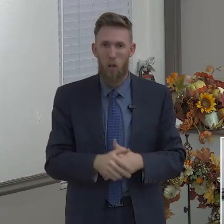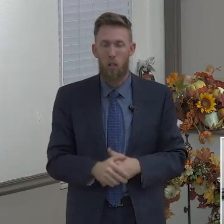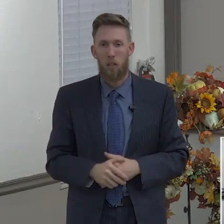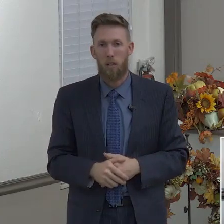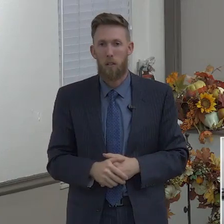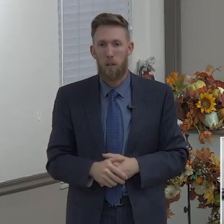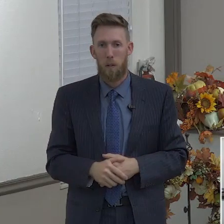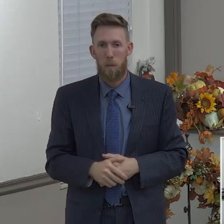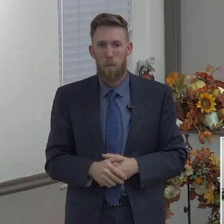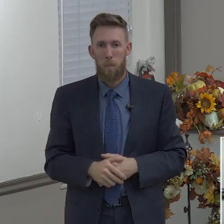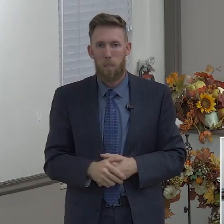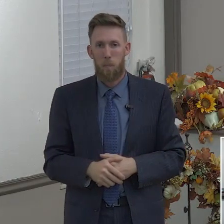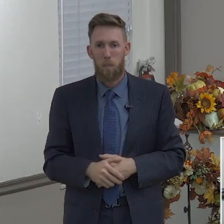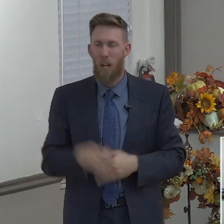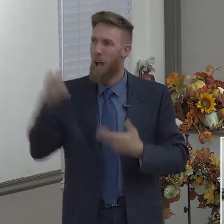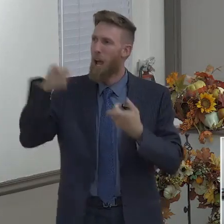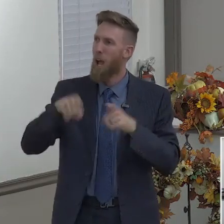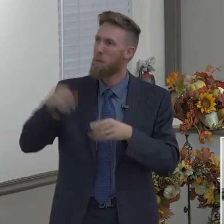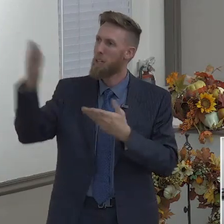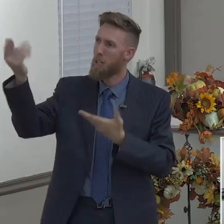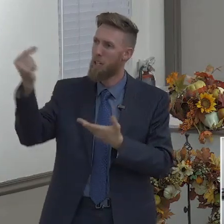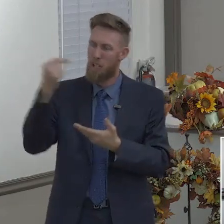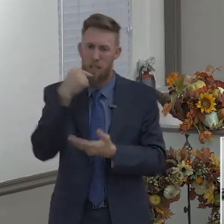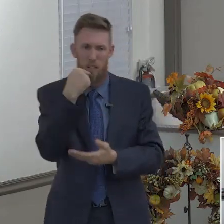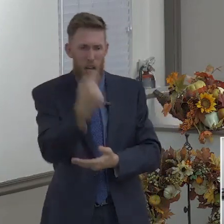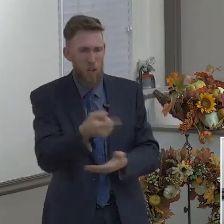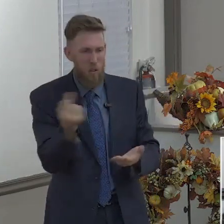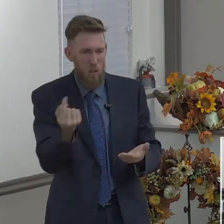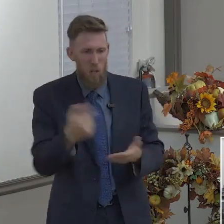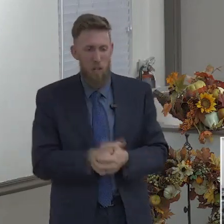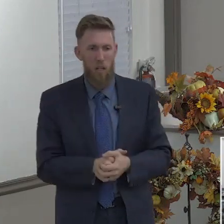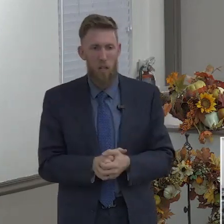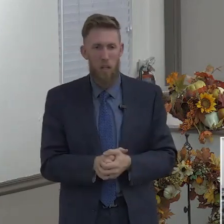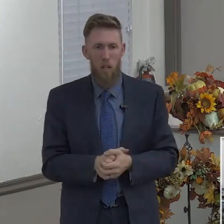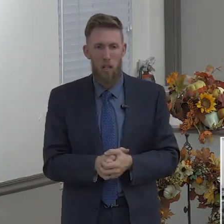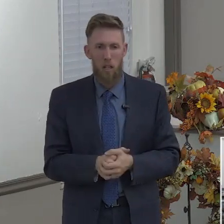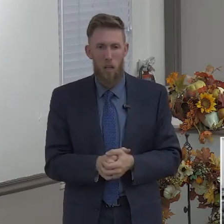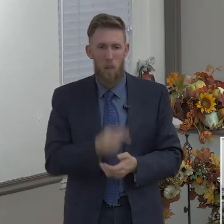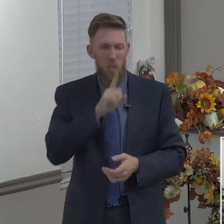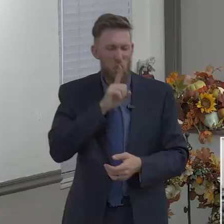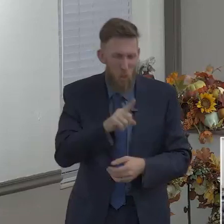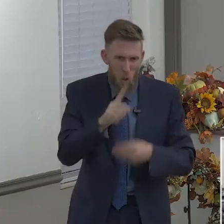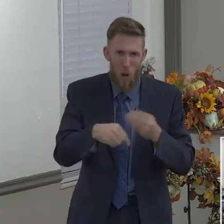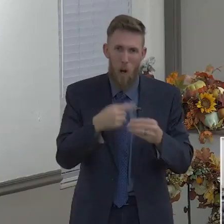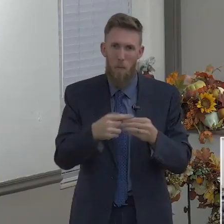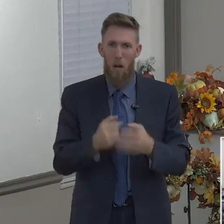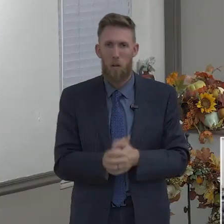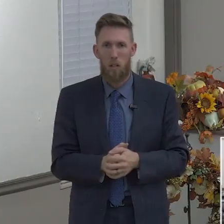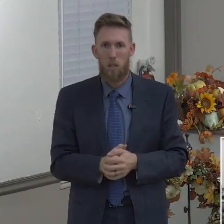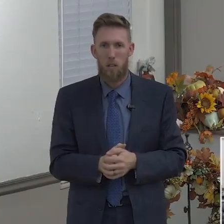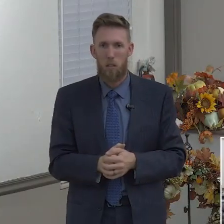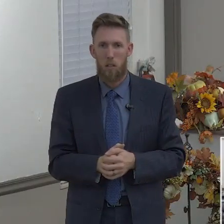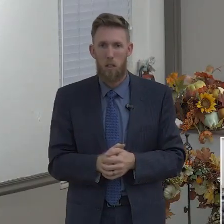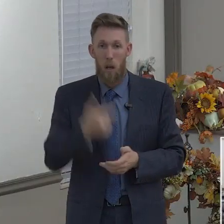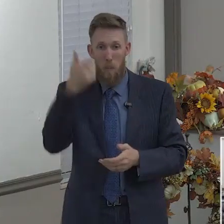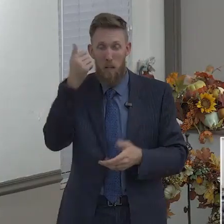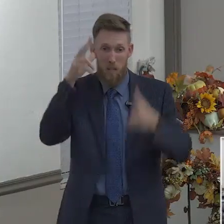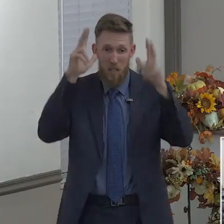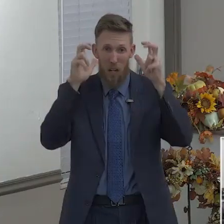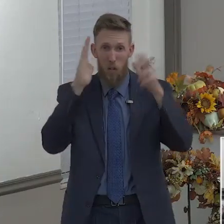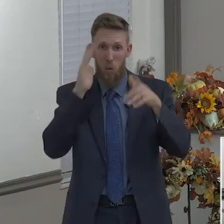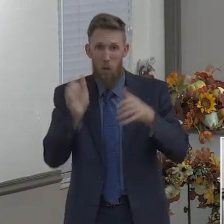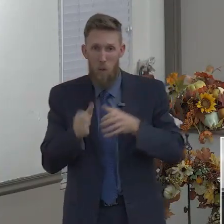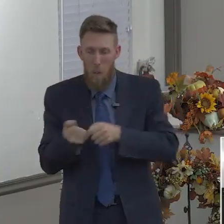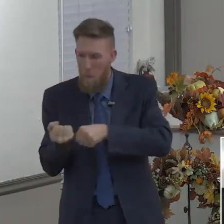something, boy, make certain of it because Satan is going to do everything he can to get you away from that calling. He's going to do everything he can